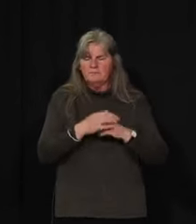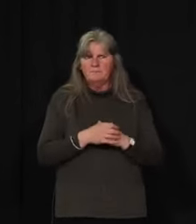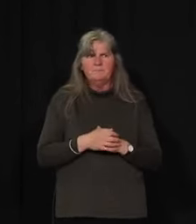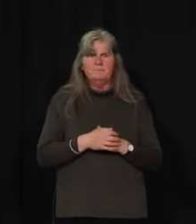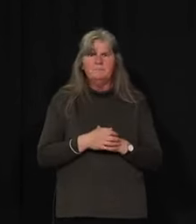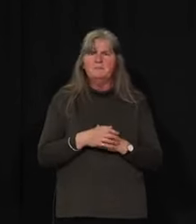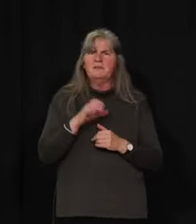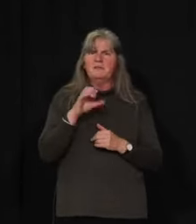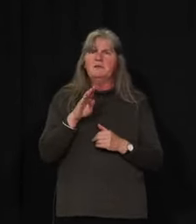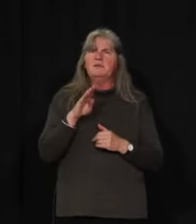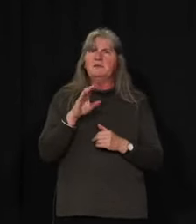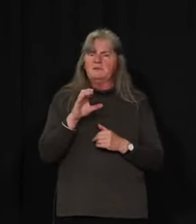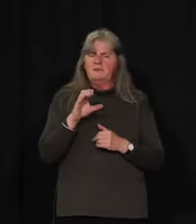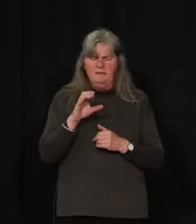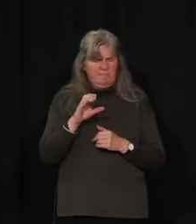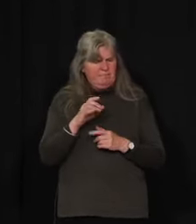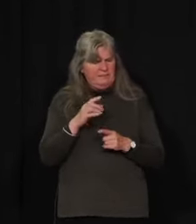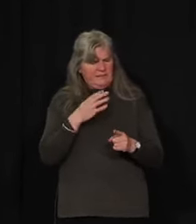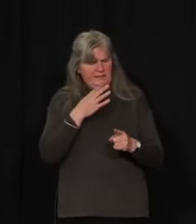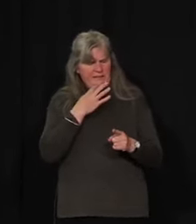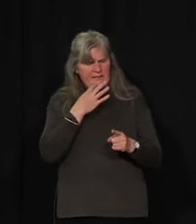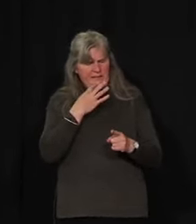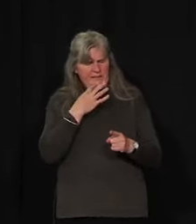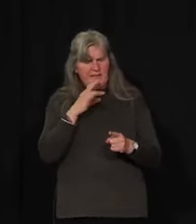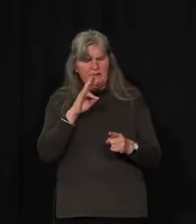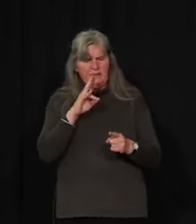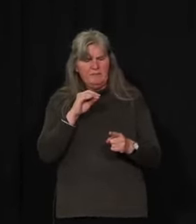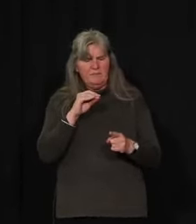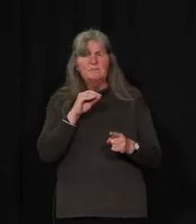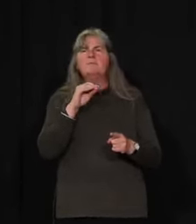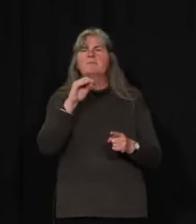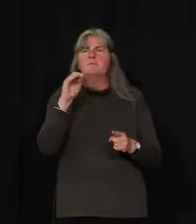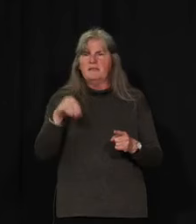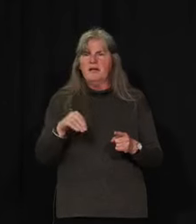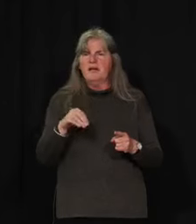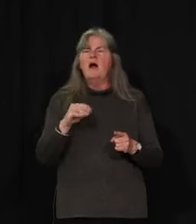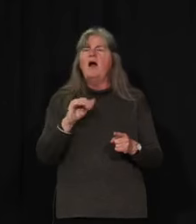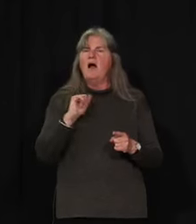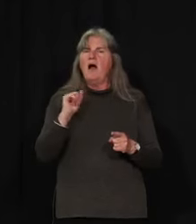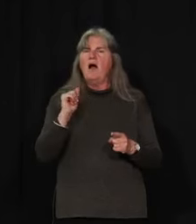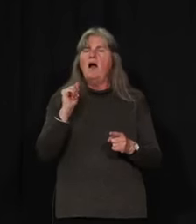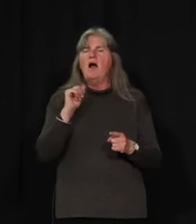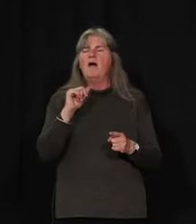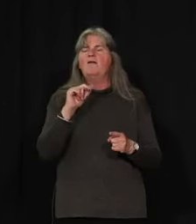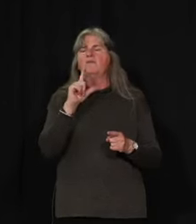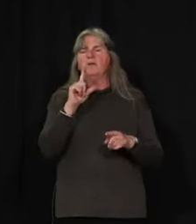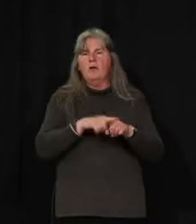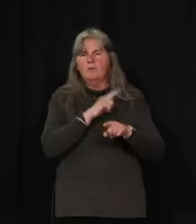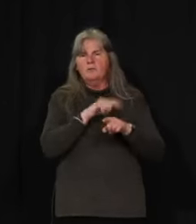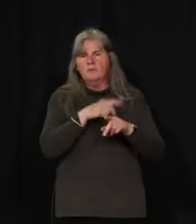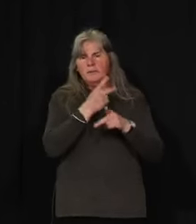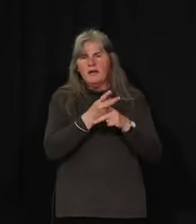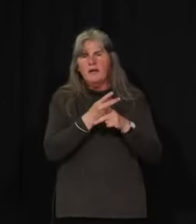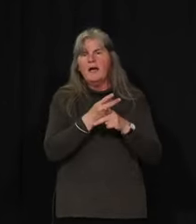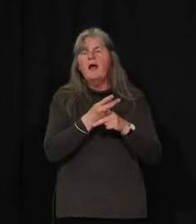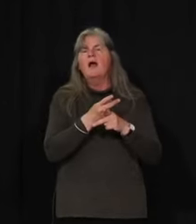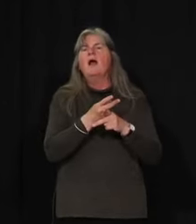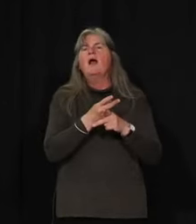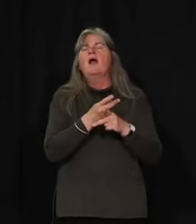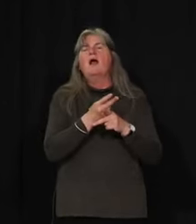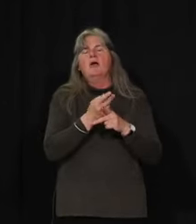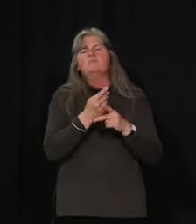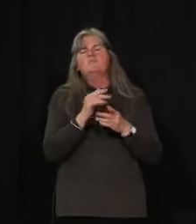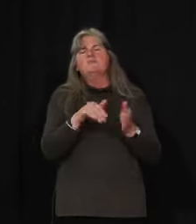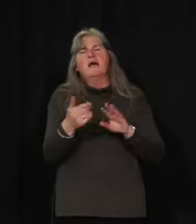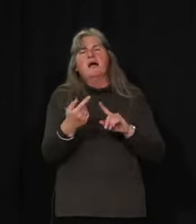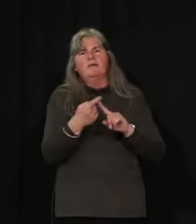CBC News reported that over 70% of COVID-related deaths were from long-term care facilities. And as of April, 90% of deaths